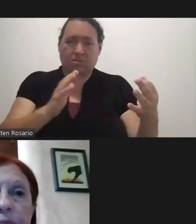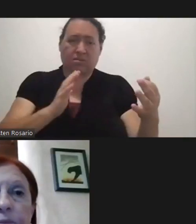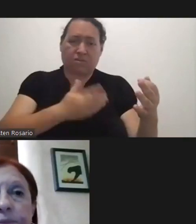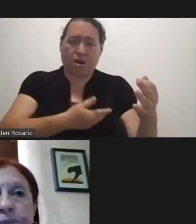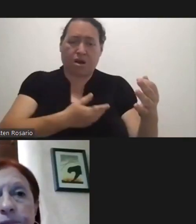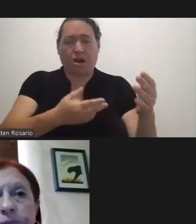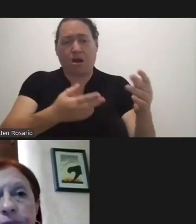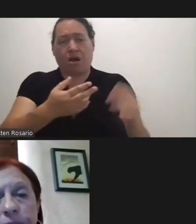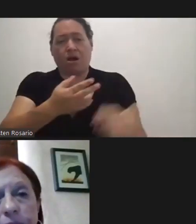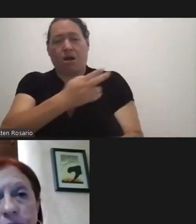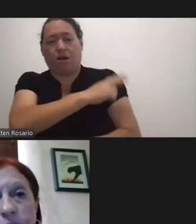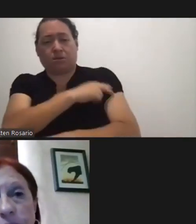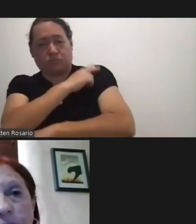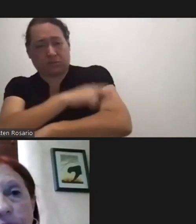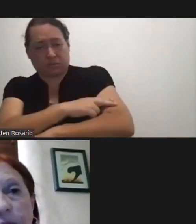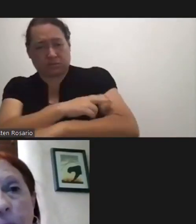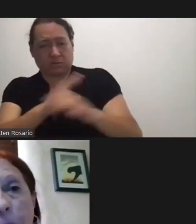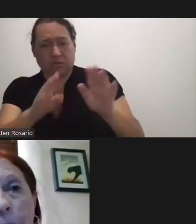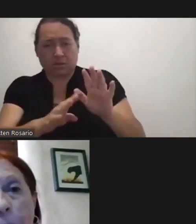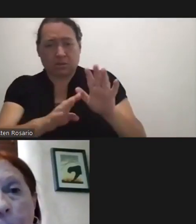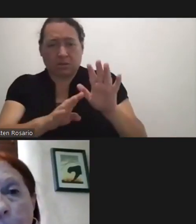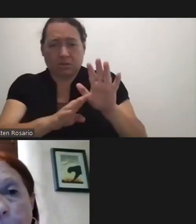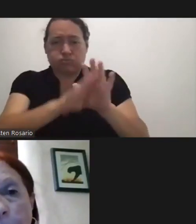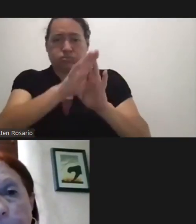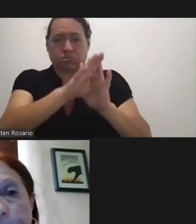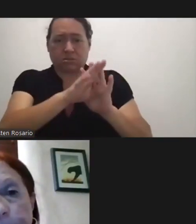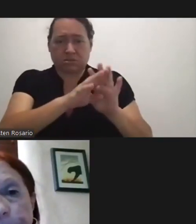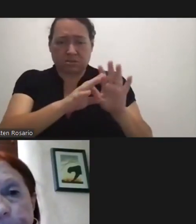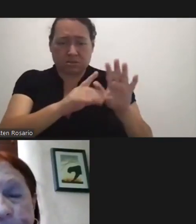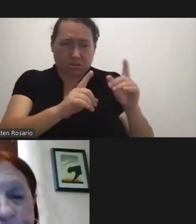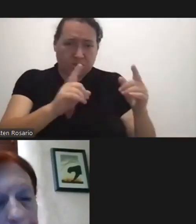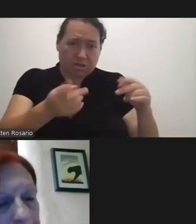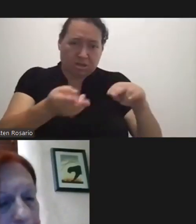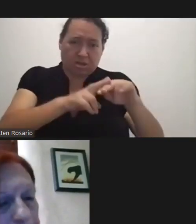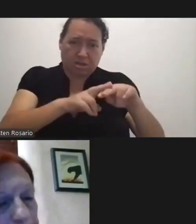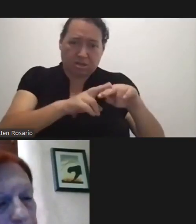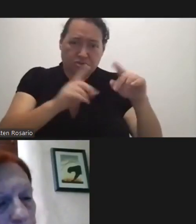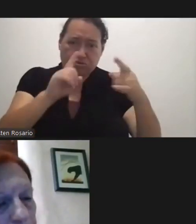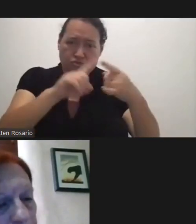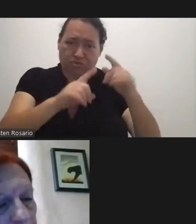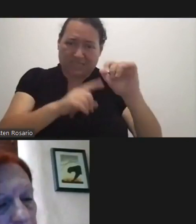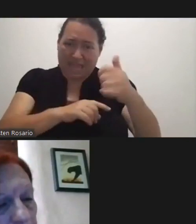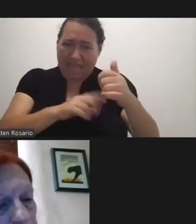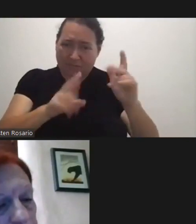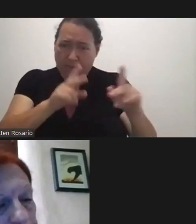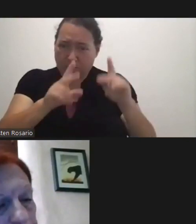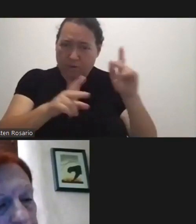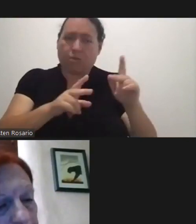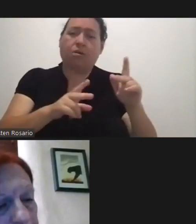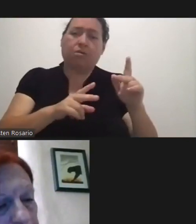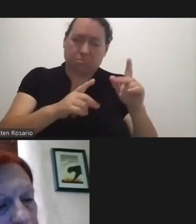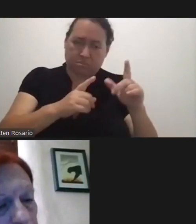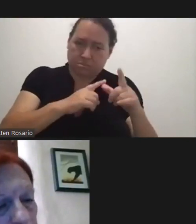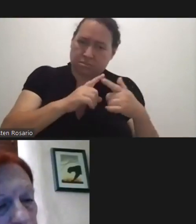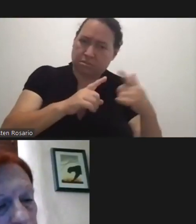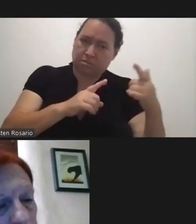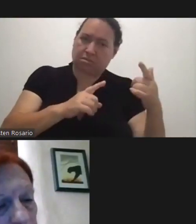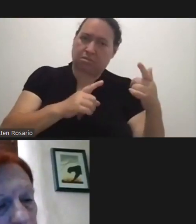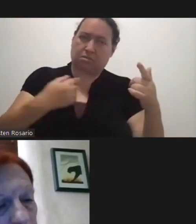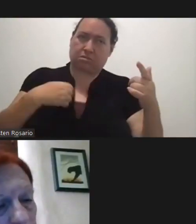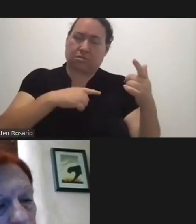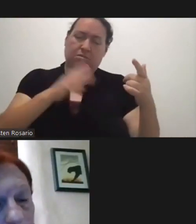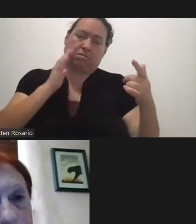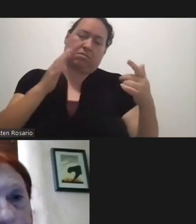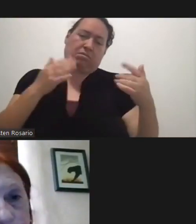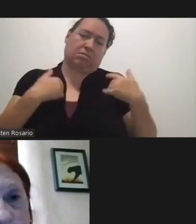Increases To Ten And Maybe And Have That At A At